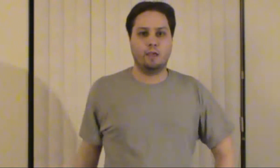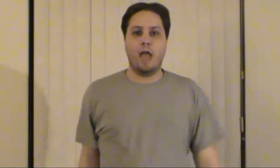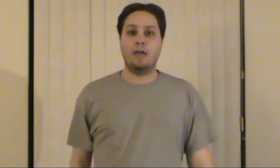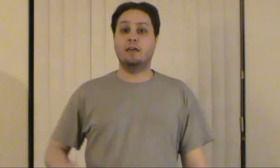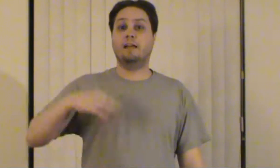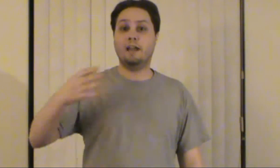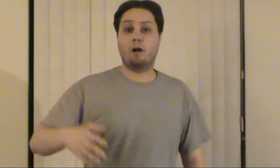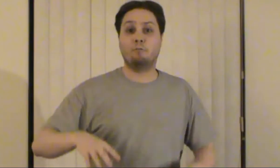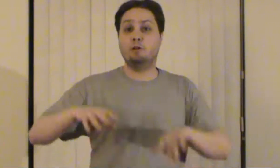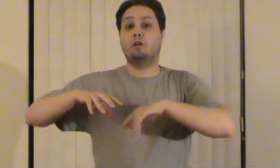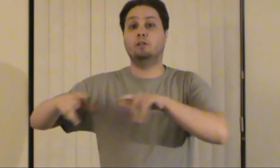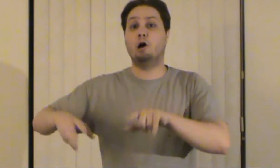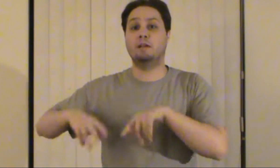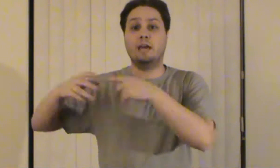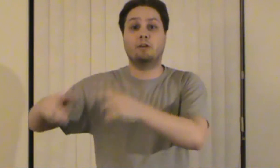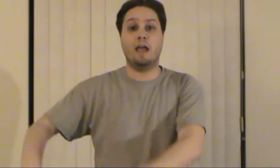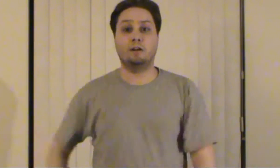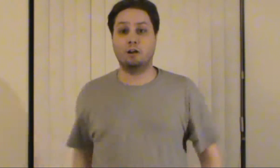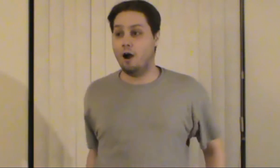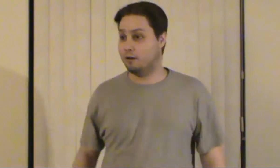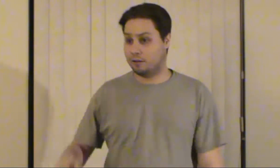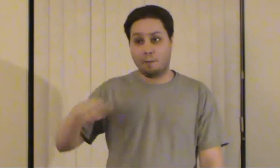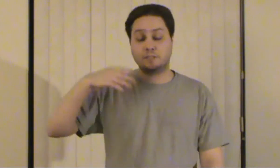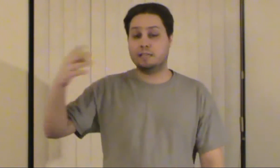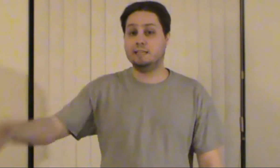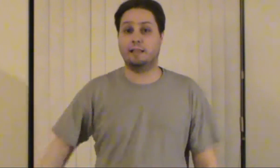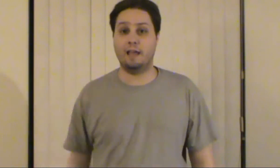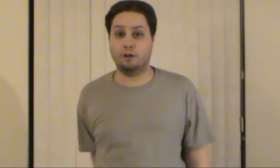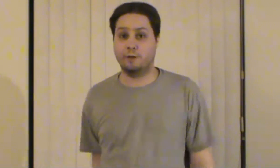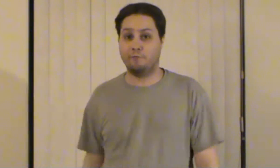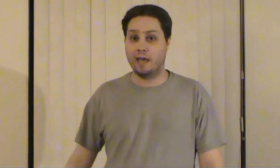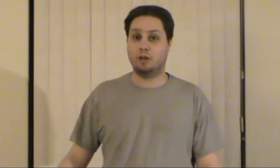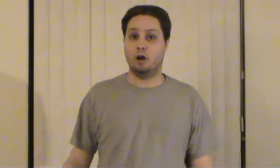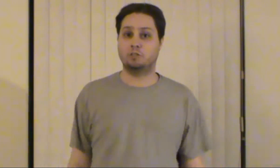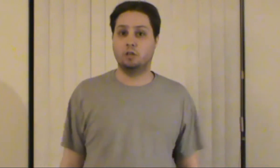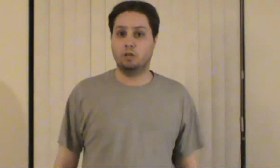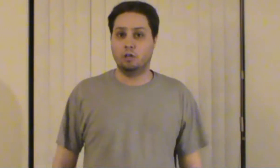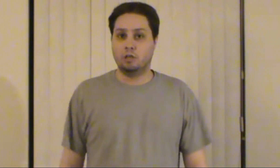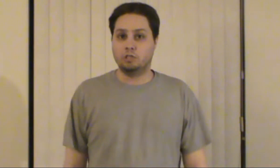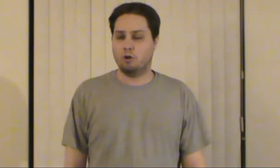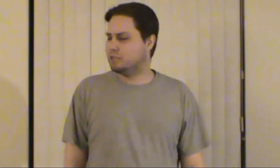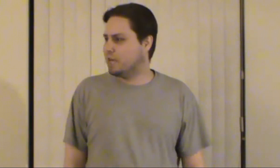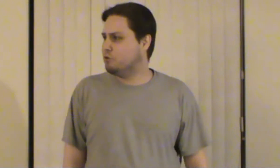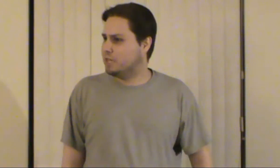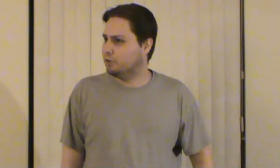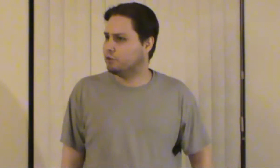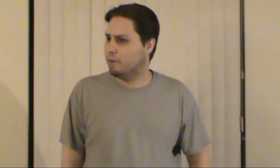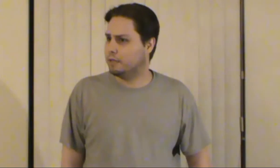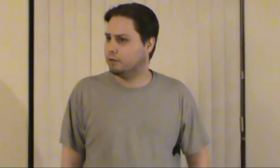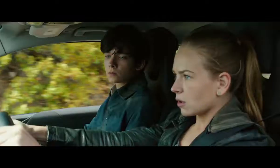and then later on when they're alone together in a car a couple scenes later she finally goes so you said you killed your mother